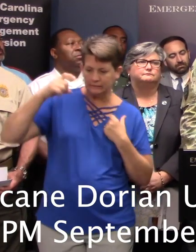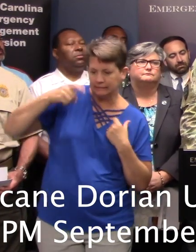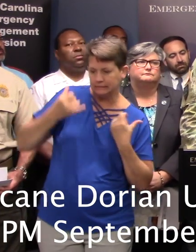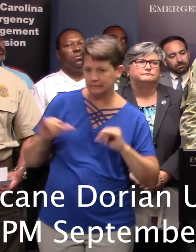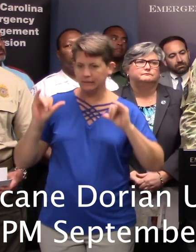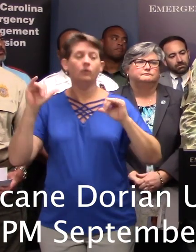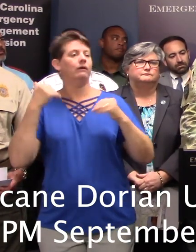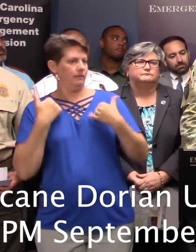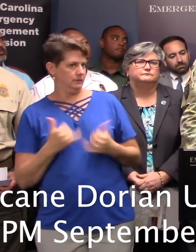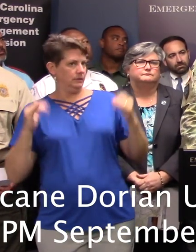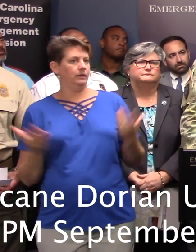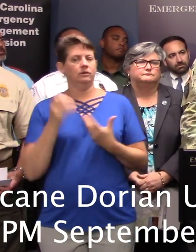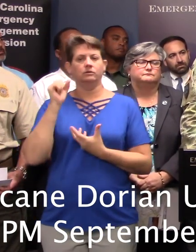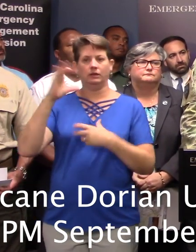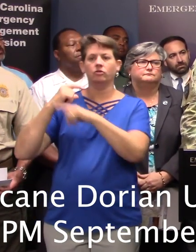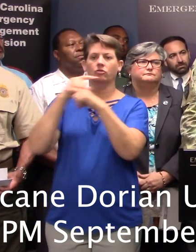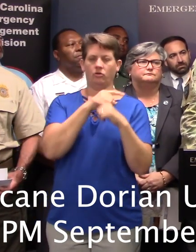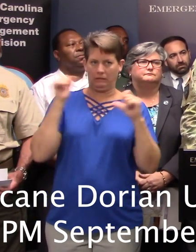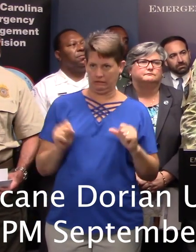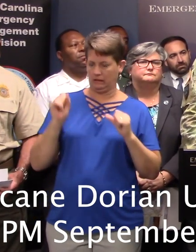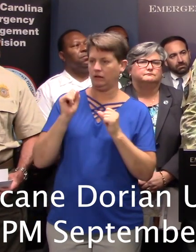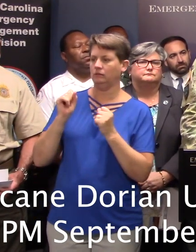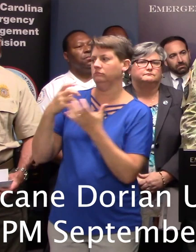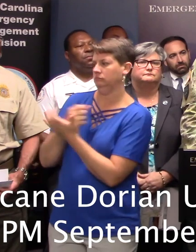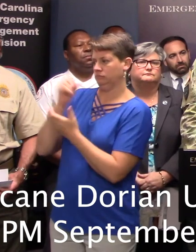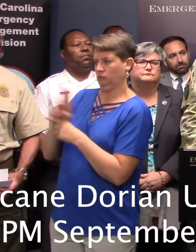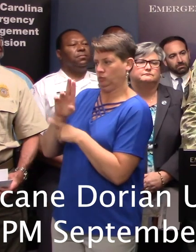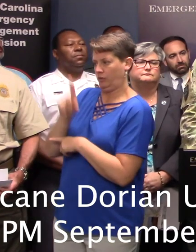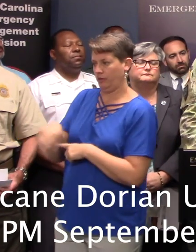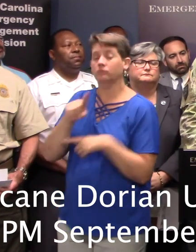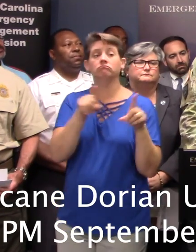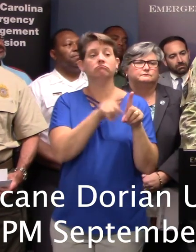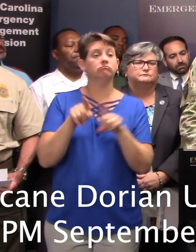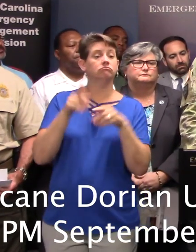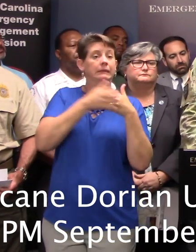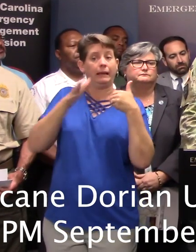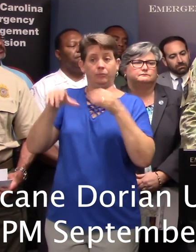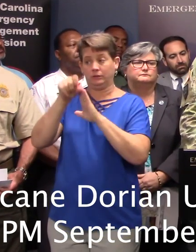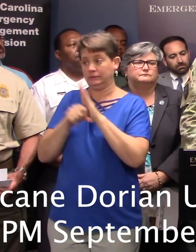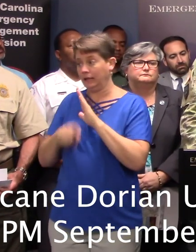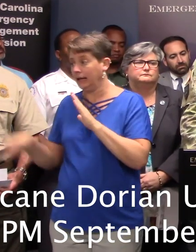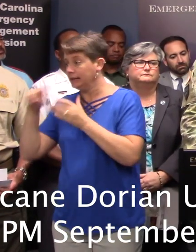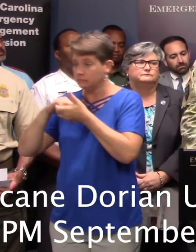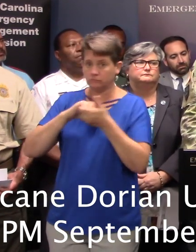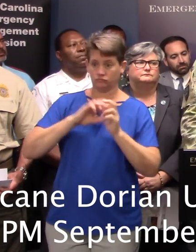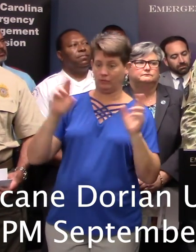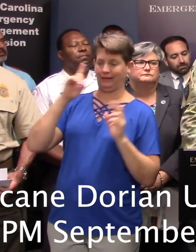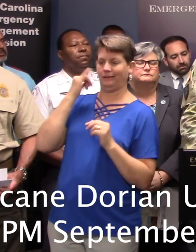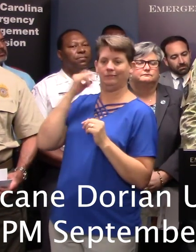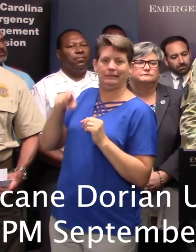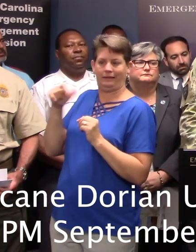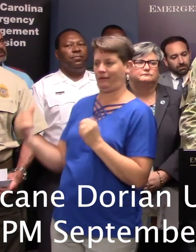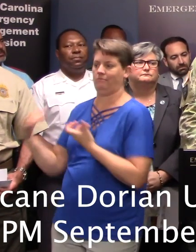in the South Carolina Guard that can be called up. And we've been working with our neighboring states to prepare EMACs if those are necessary. And we